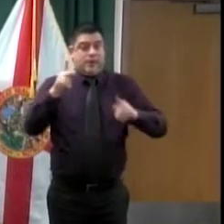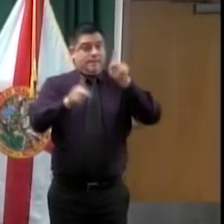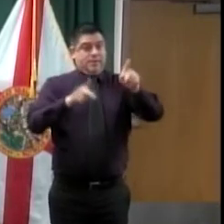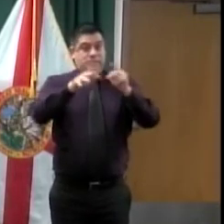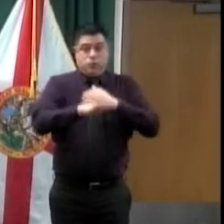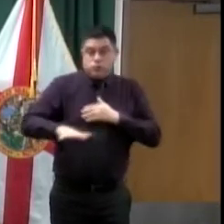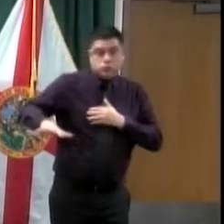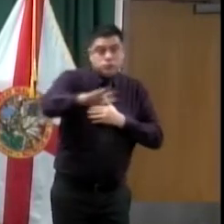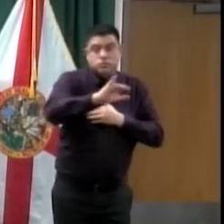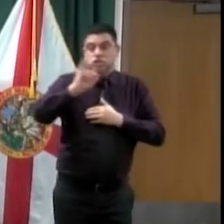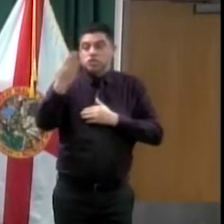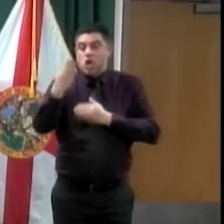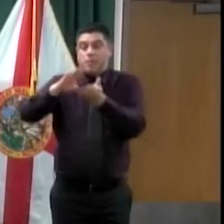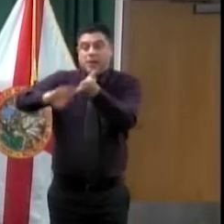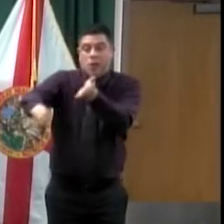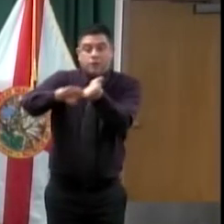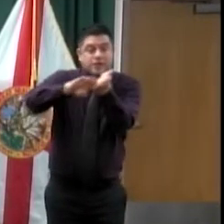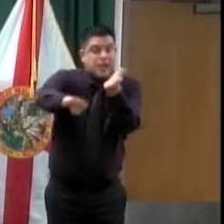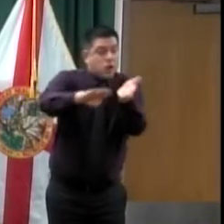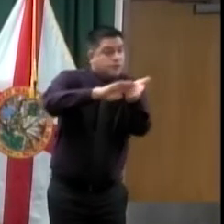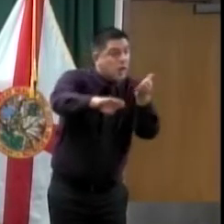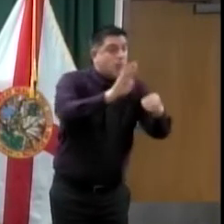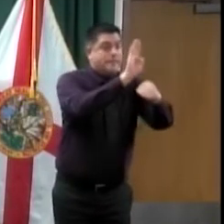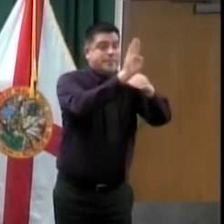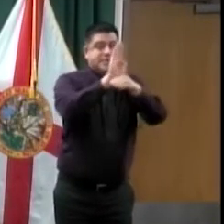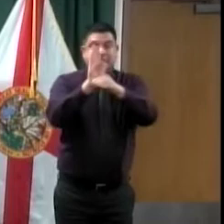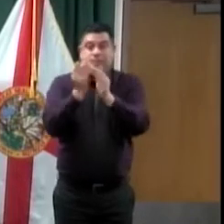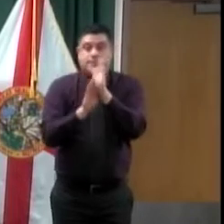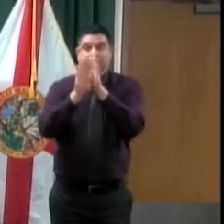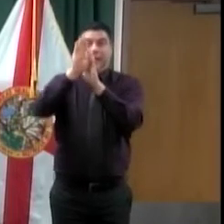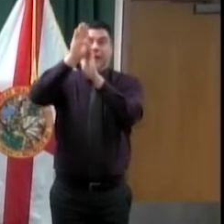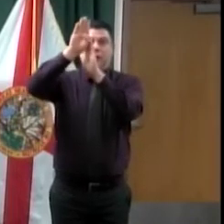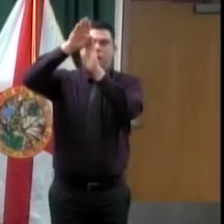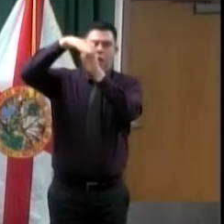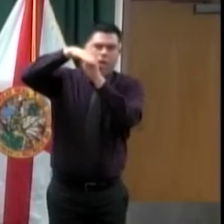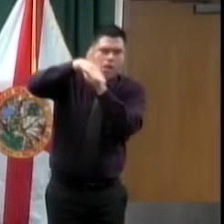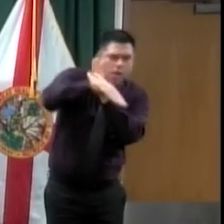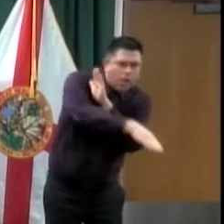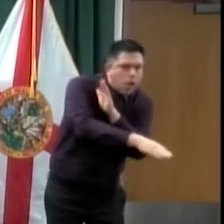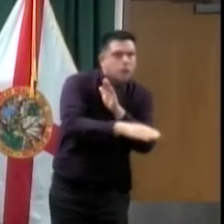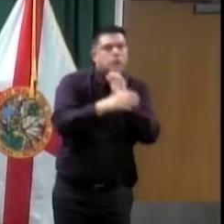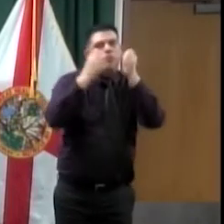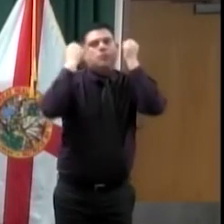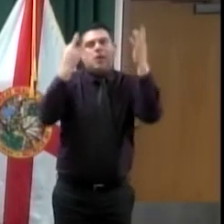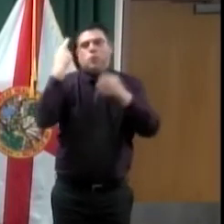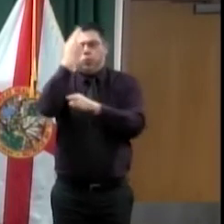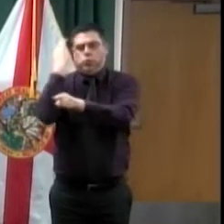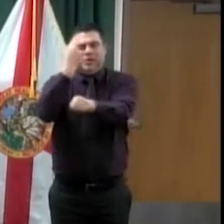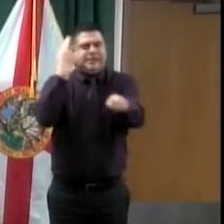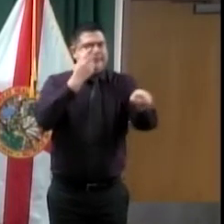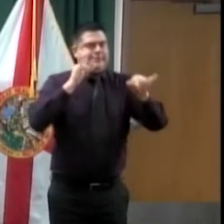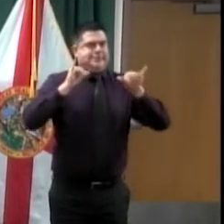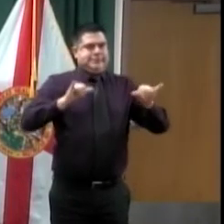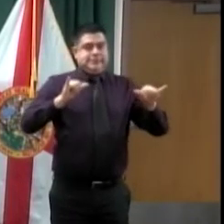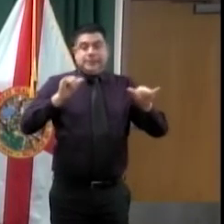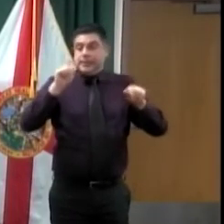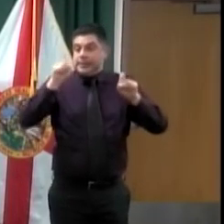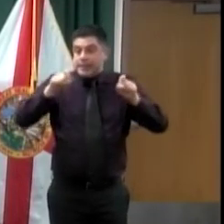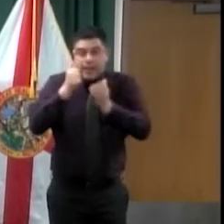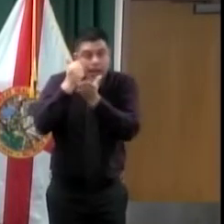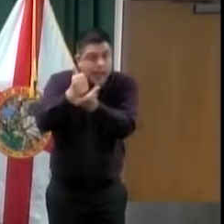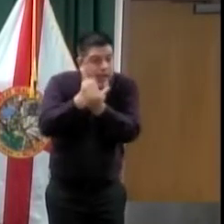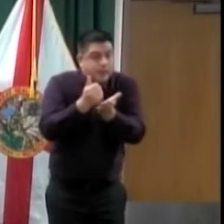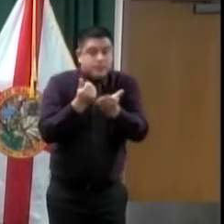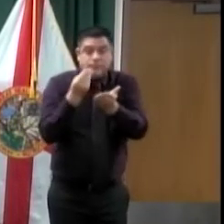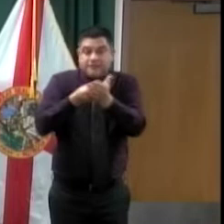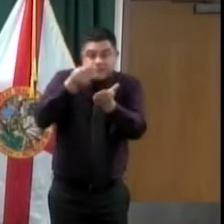businesses that are hurting. We have the folks that now need assistance for rental assistance, which that number is beginning